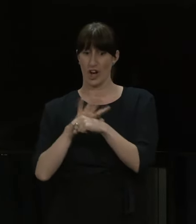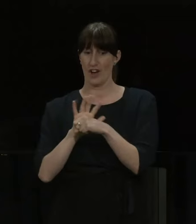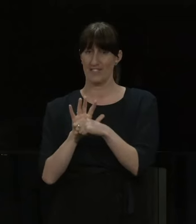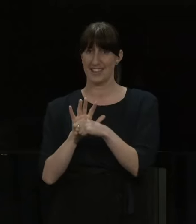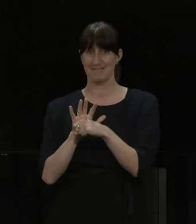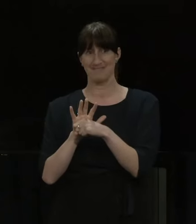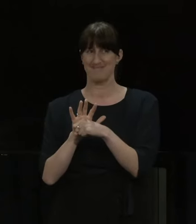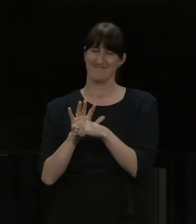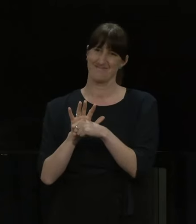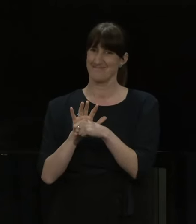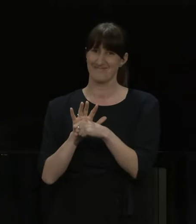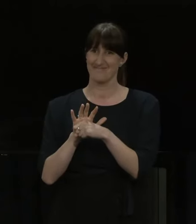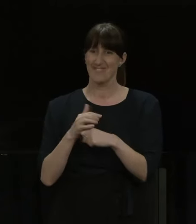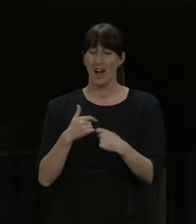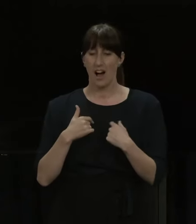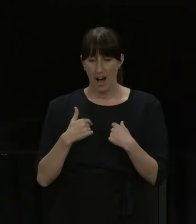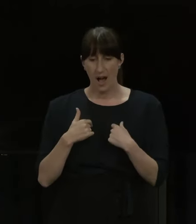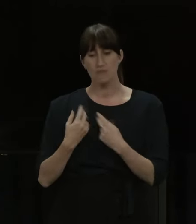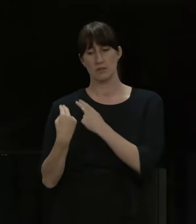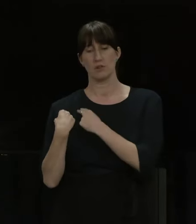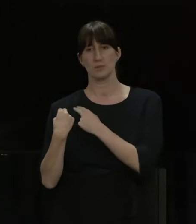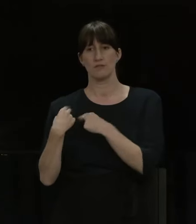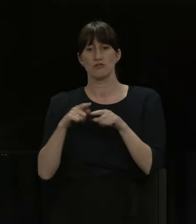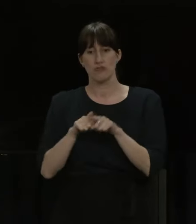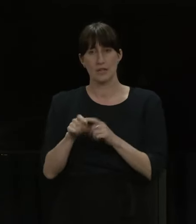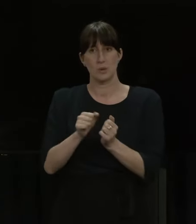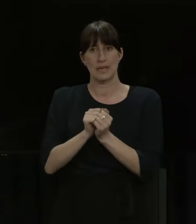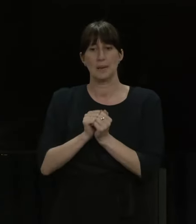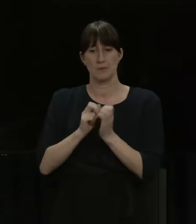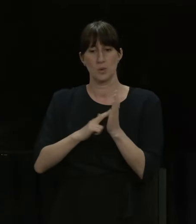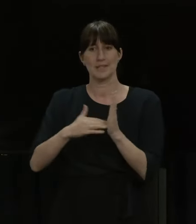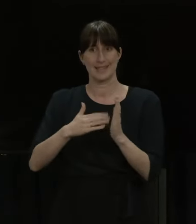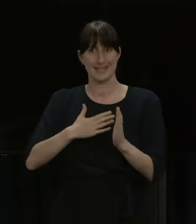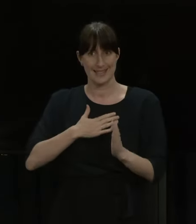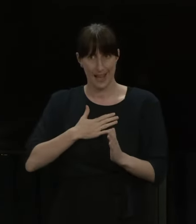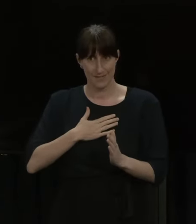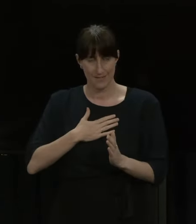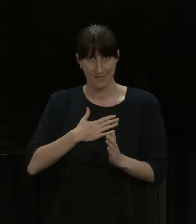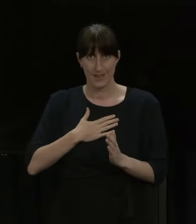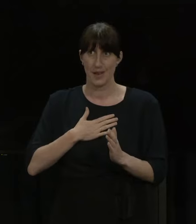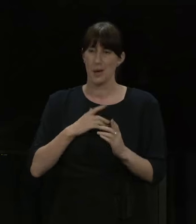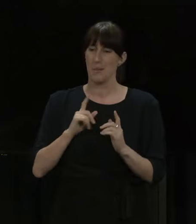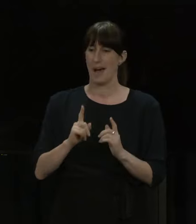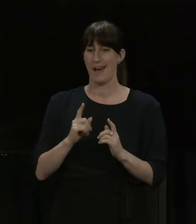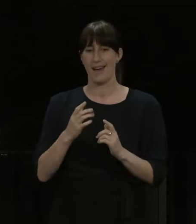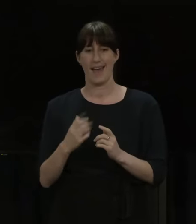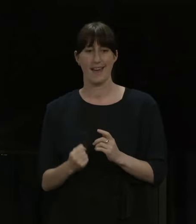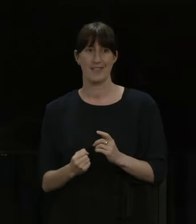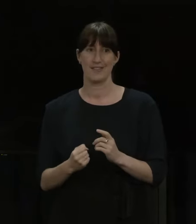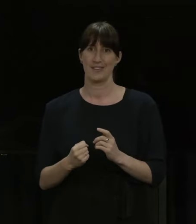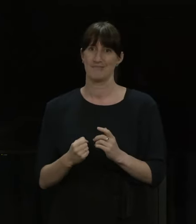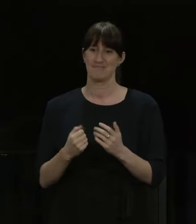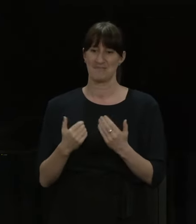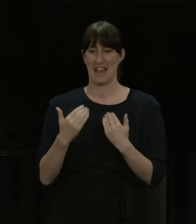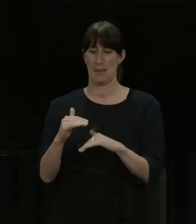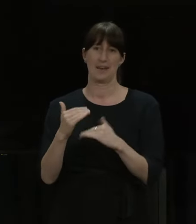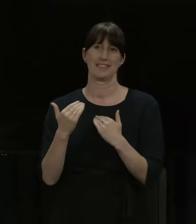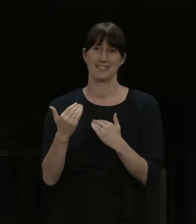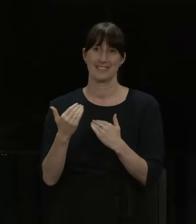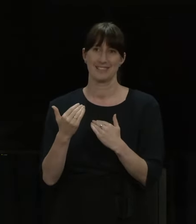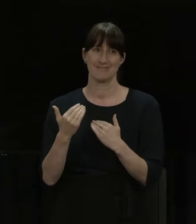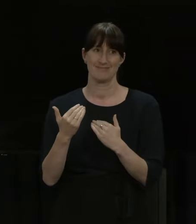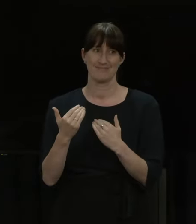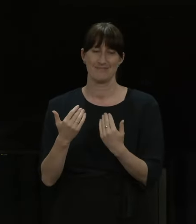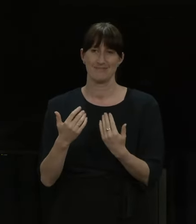I'll accept responsibility for doing everything we can and to keep New Zealanders safe within the limits of reason, within the limits of what we can reasonably